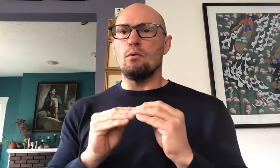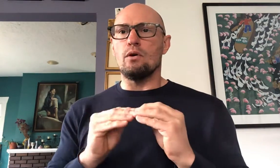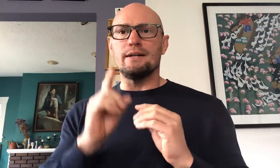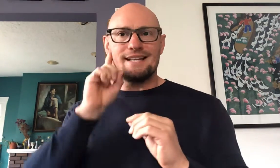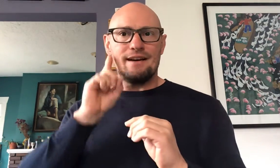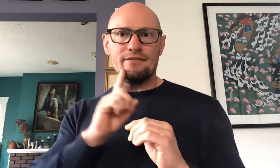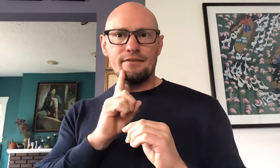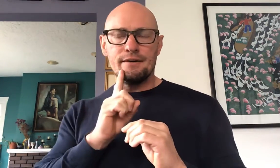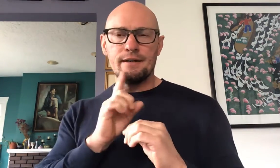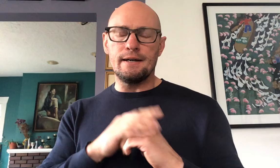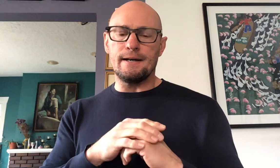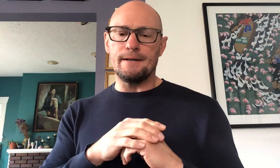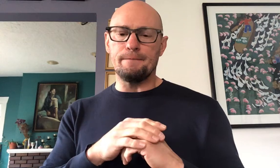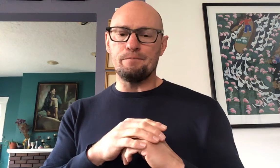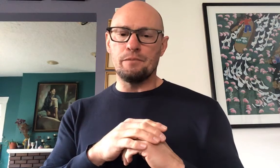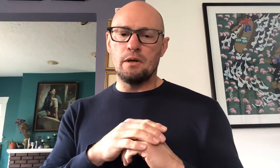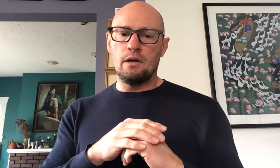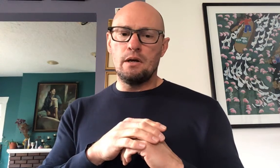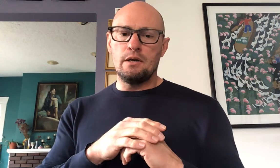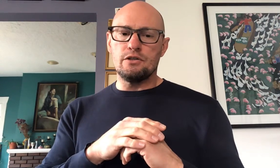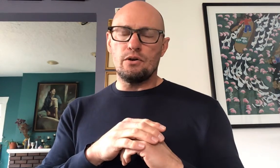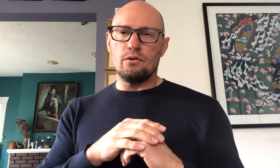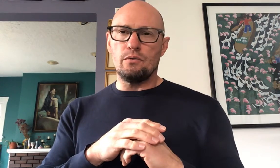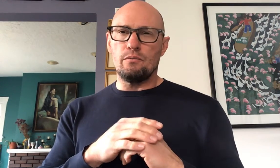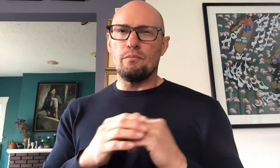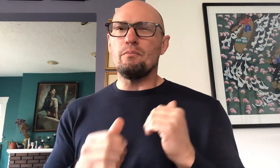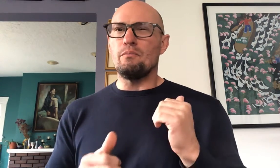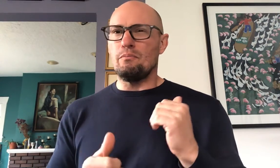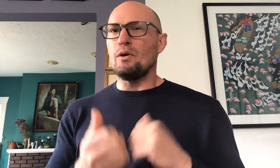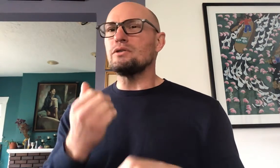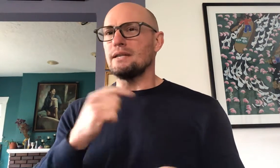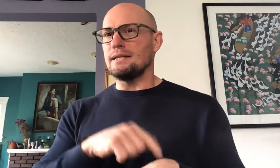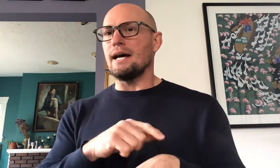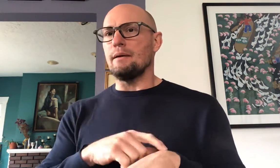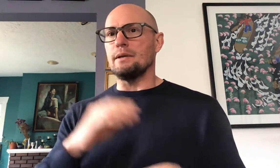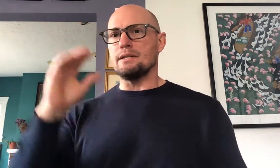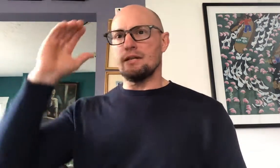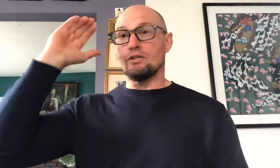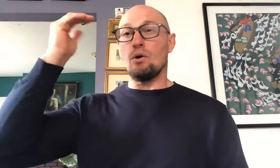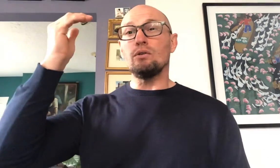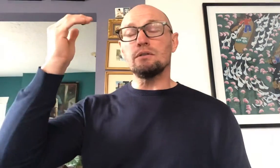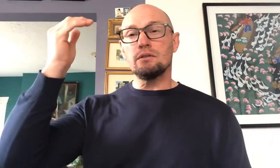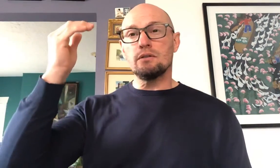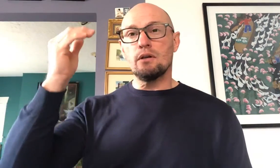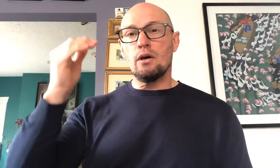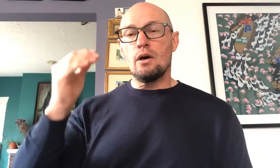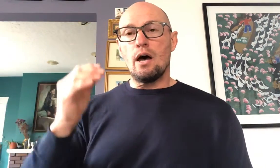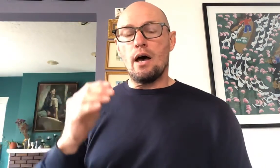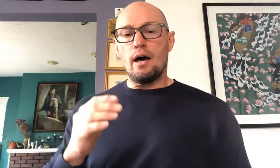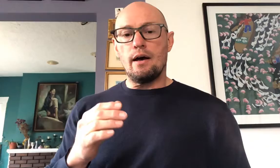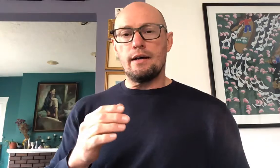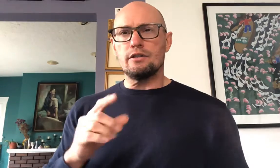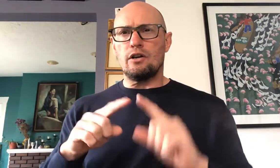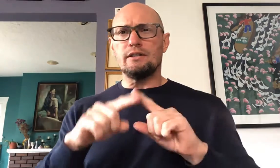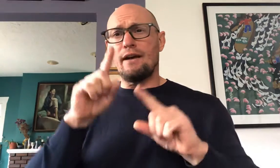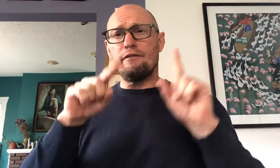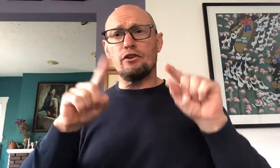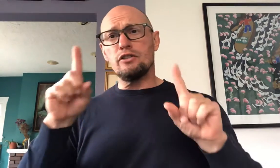more deaf um so most of the time it's adults uh it's called diverse